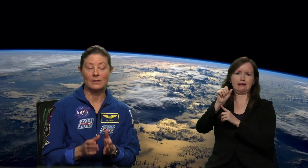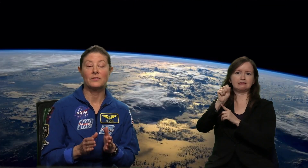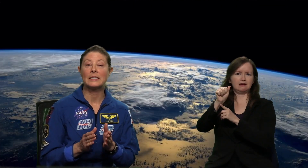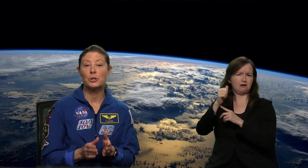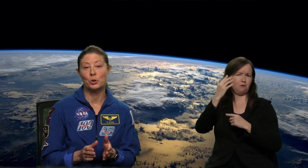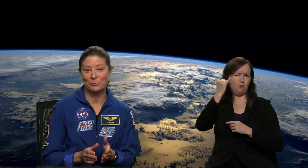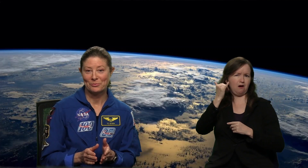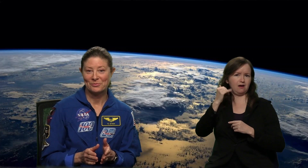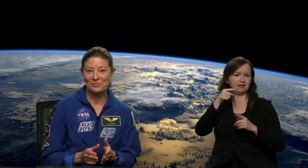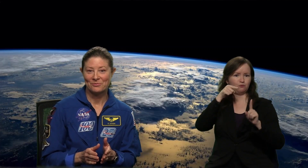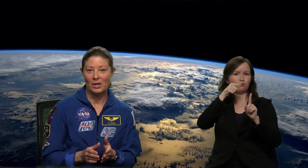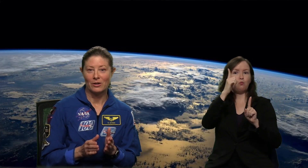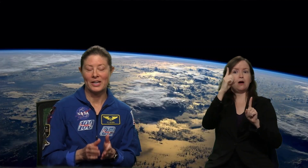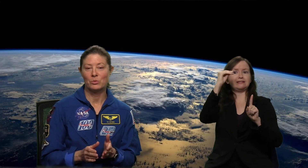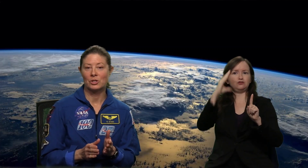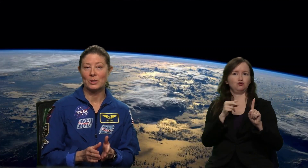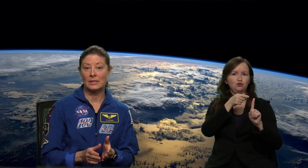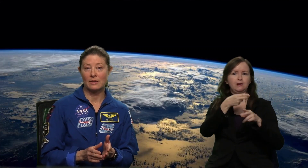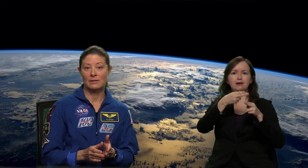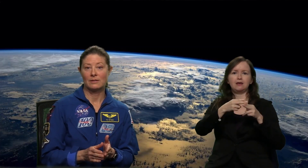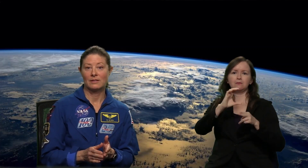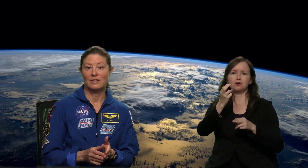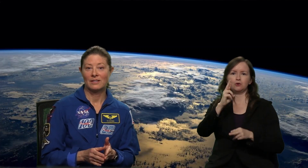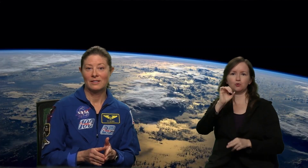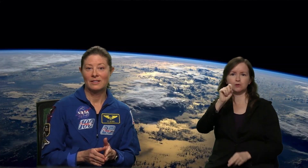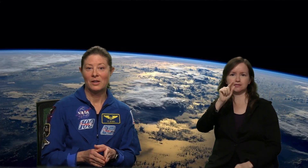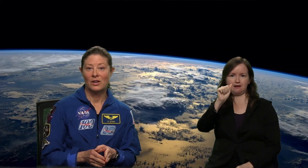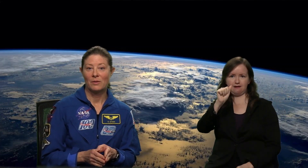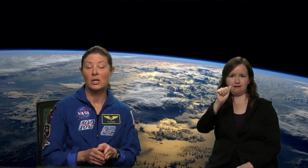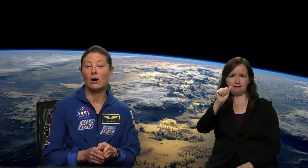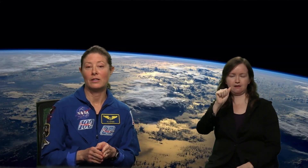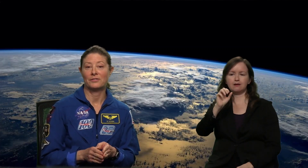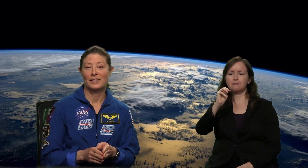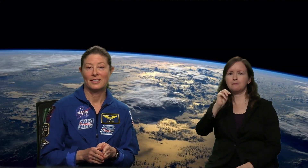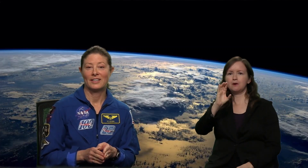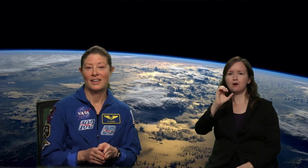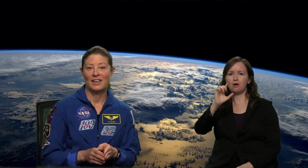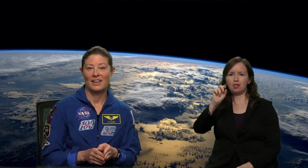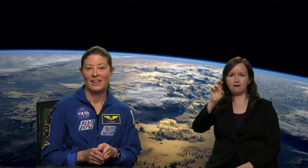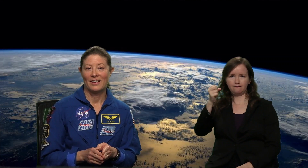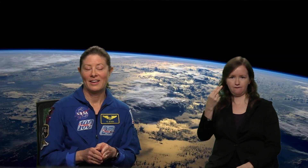Because of a teacher. Her name was Krista McAuliffe.